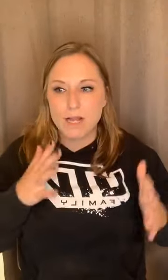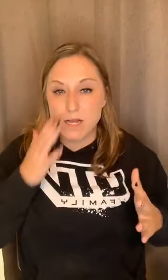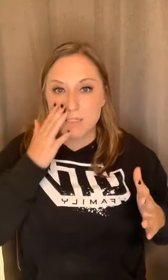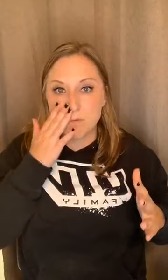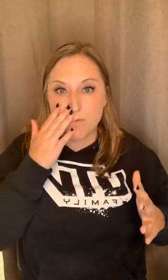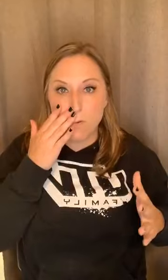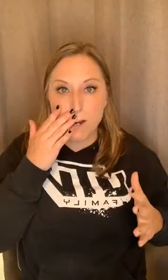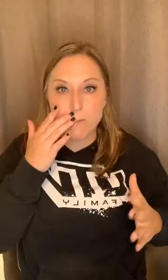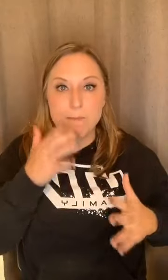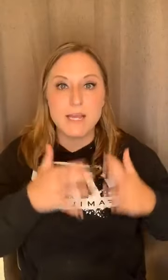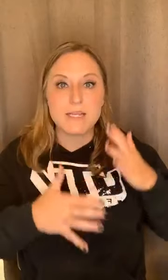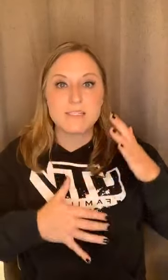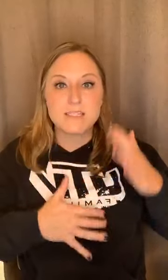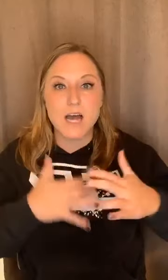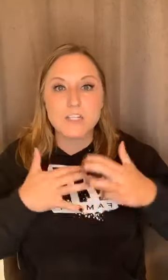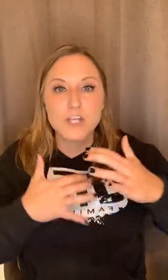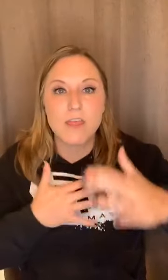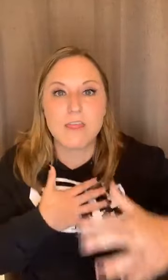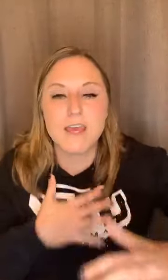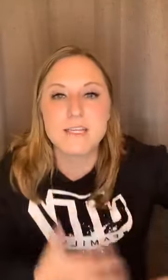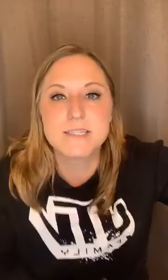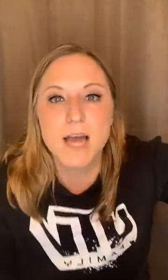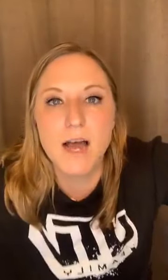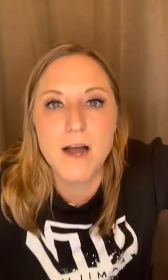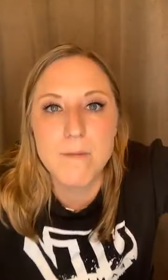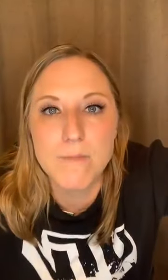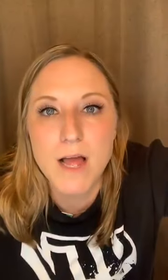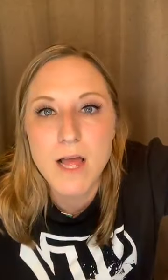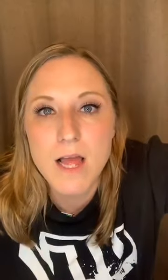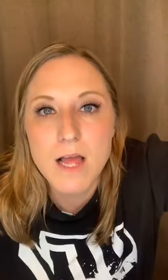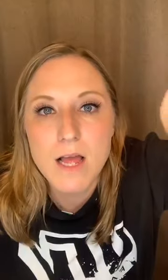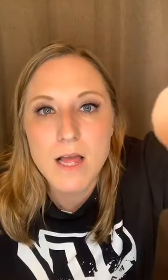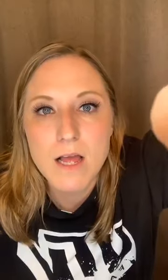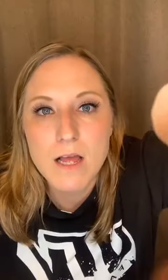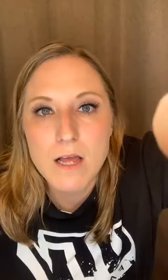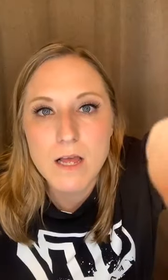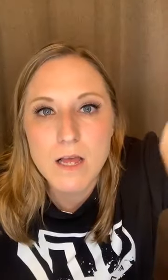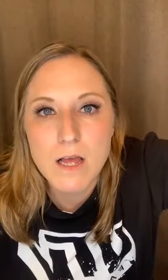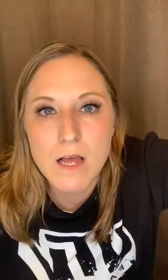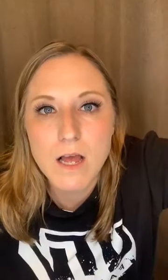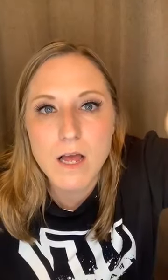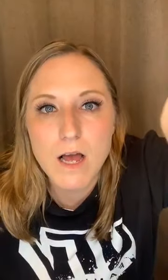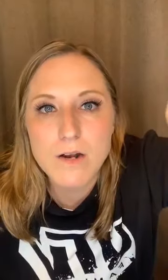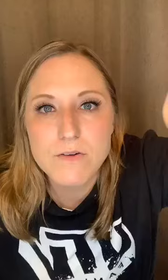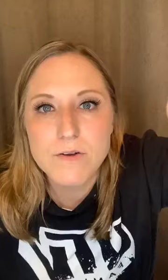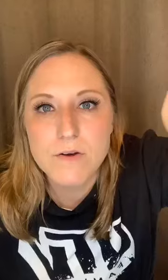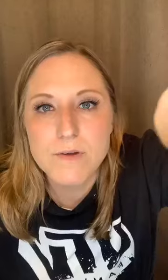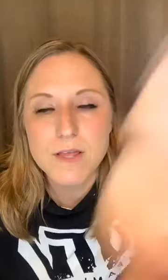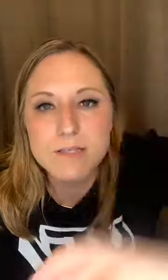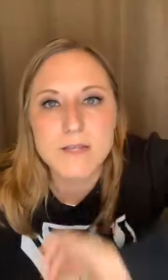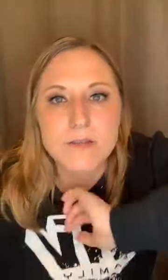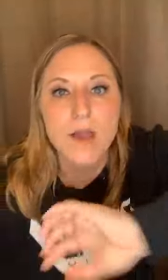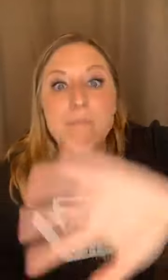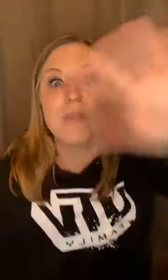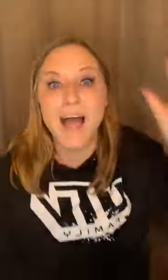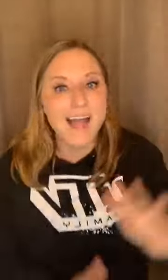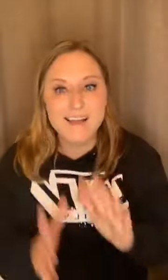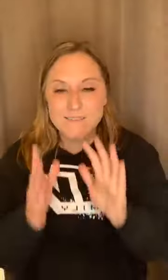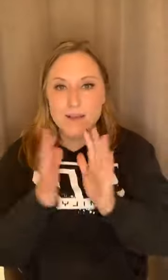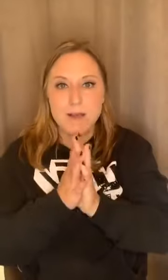closet before it would be such this, um, I don't know what that says. Okay. I have, um,